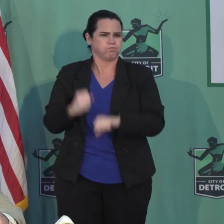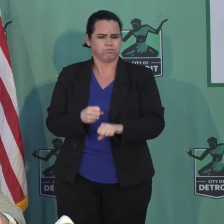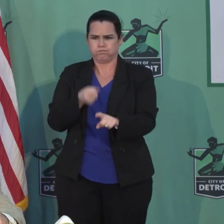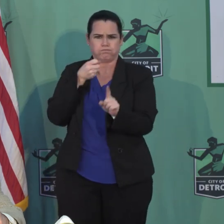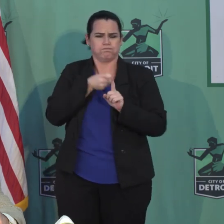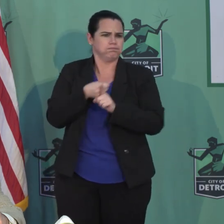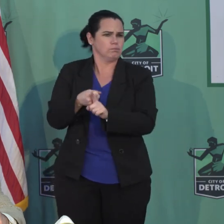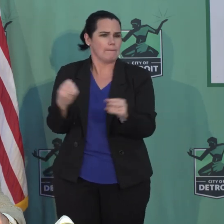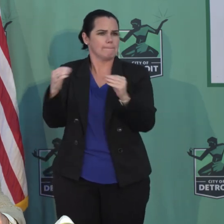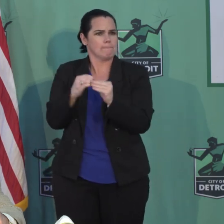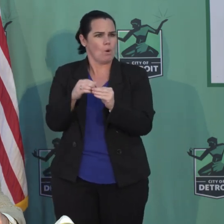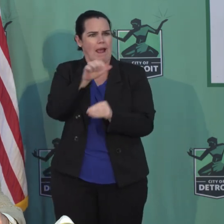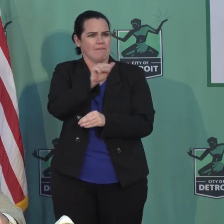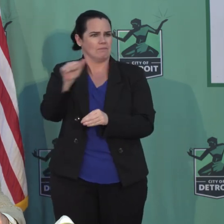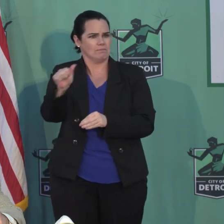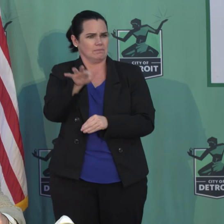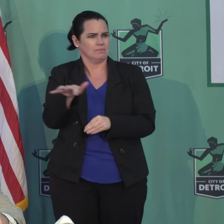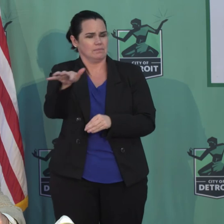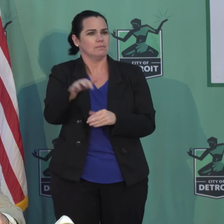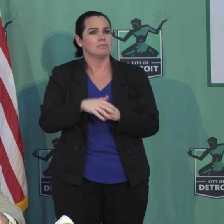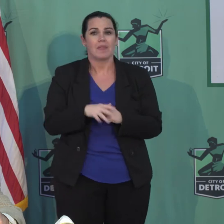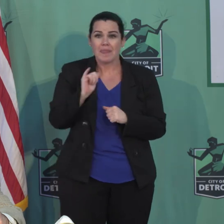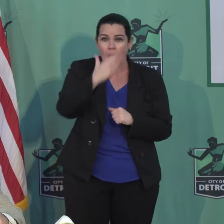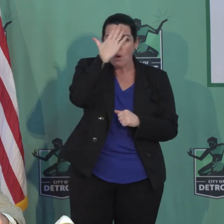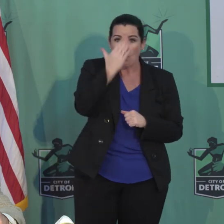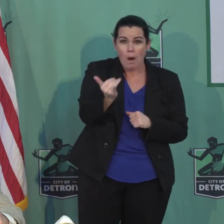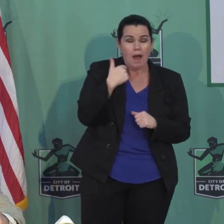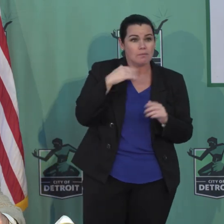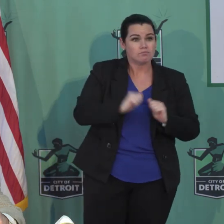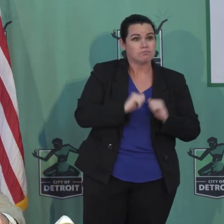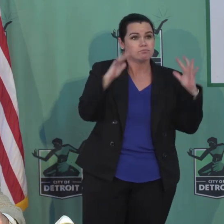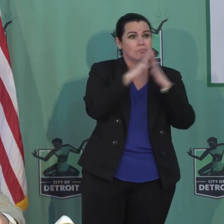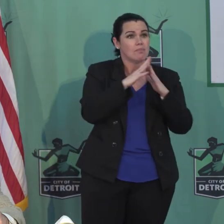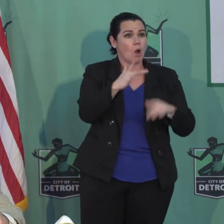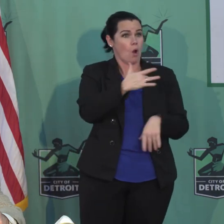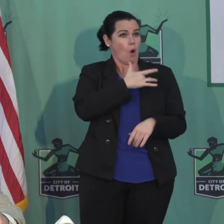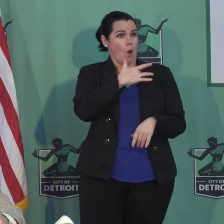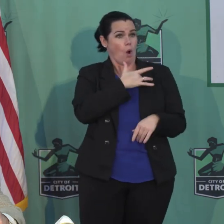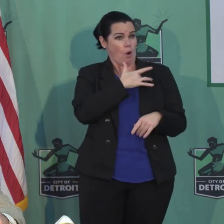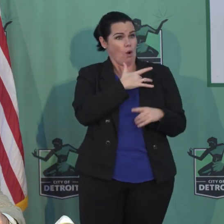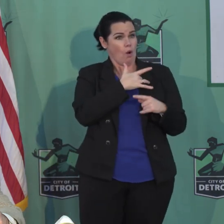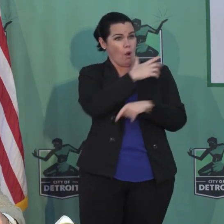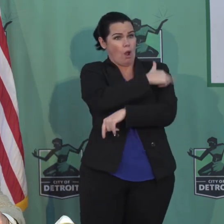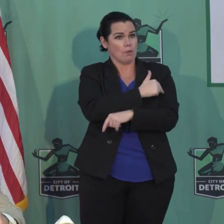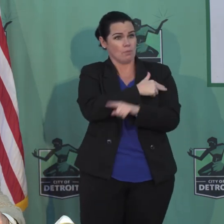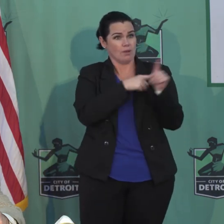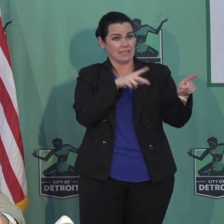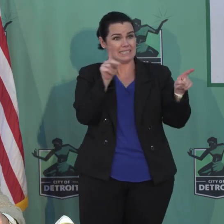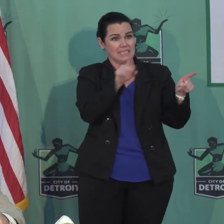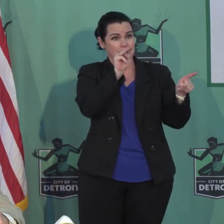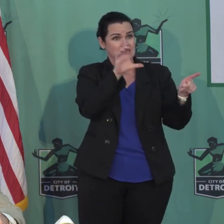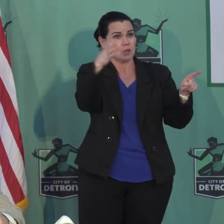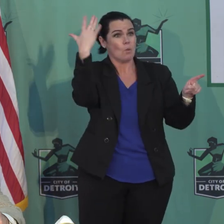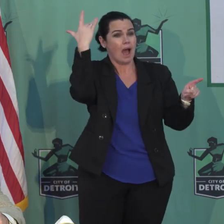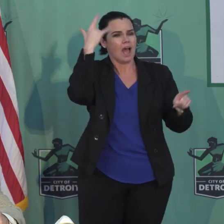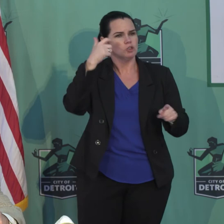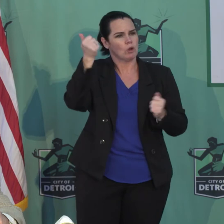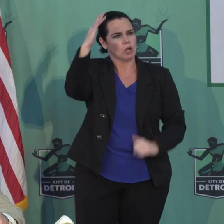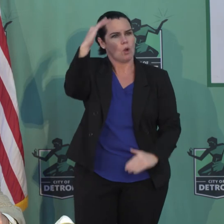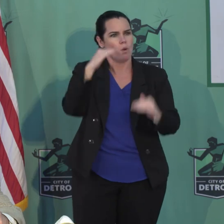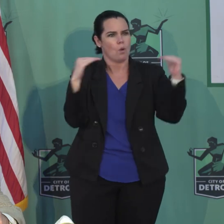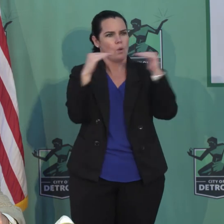community. The reason that I started the heart hospital and built it at the DMC was to try to erase the gap